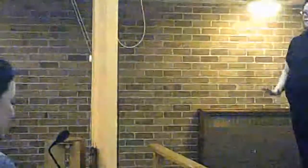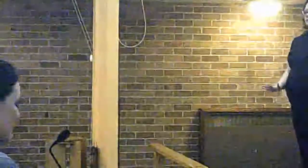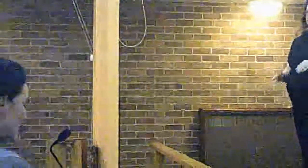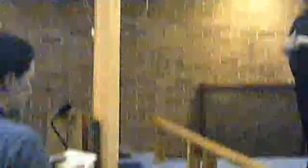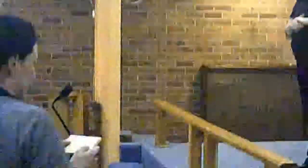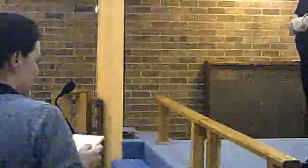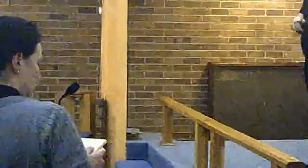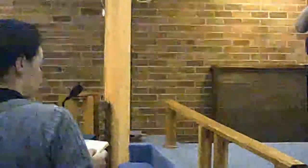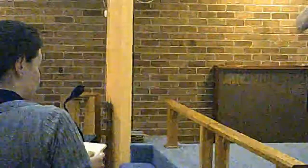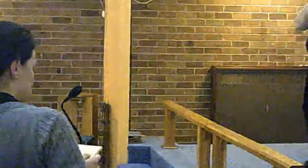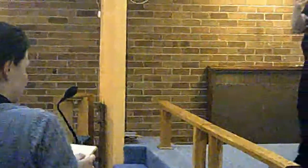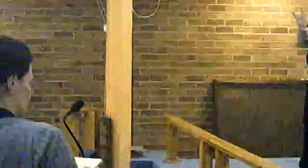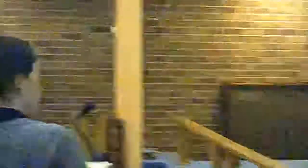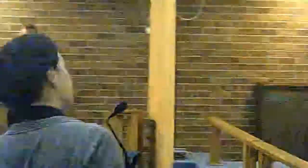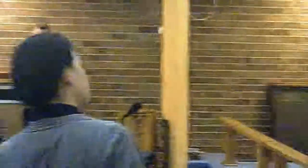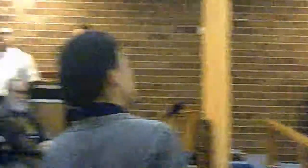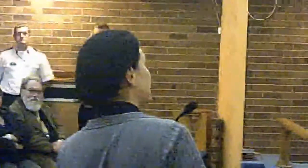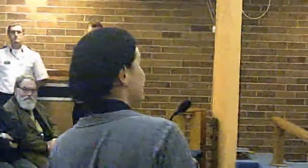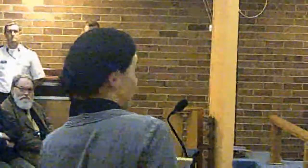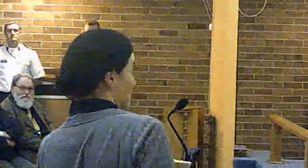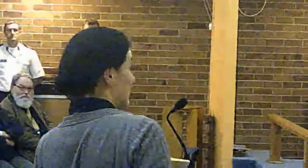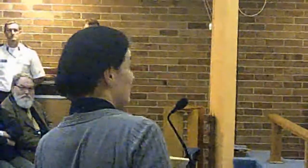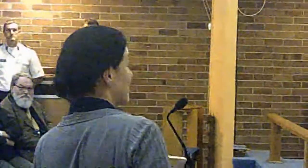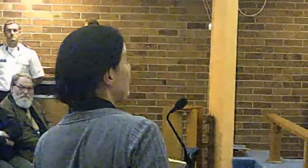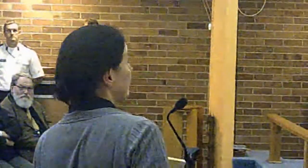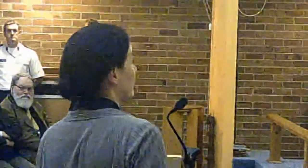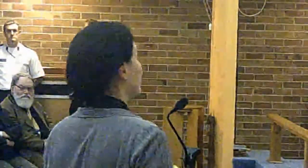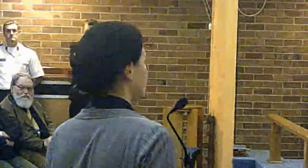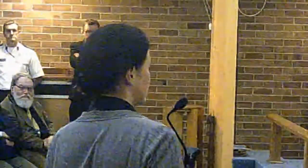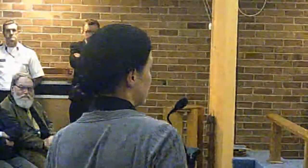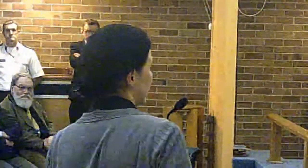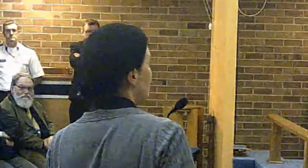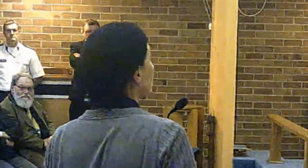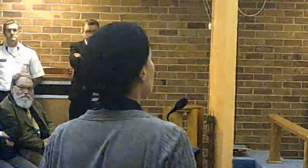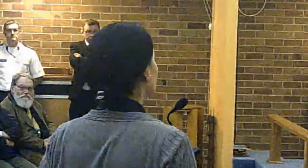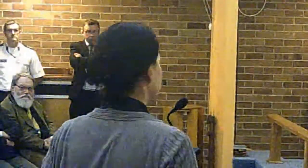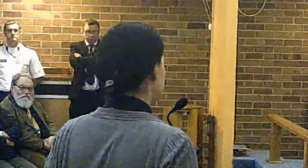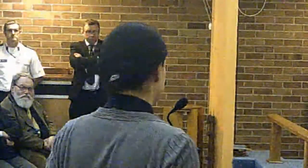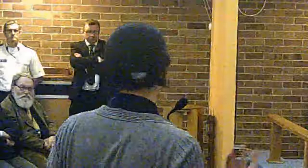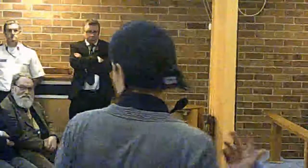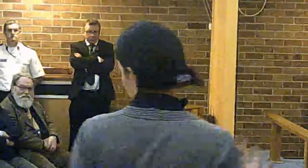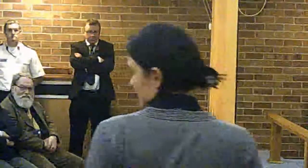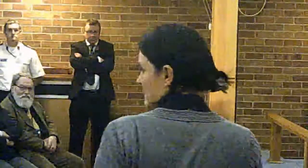You keep on saying that you're responsible for the people of Wirral and Merseyside.